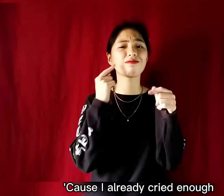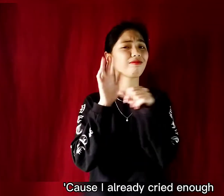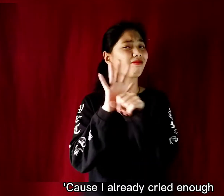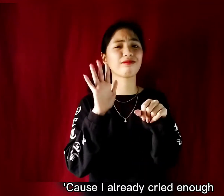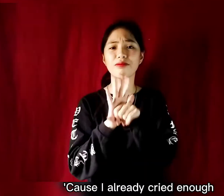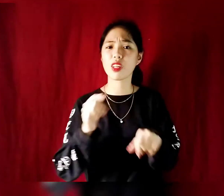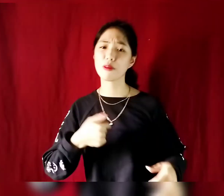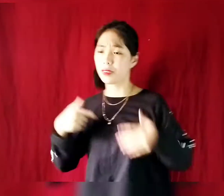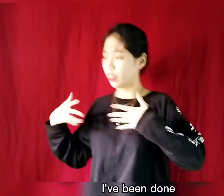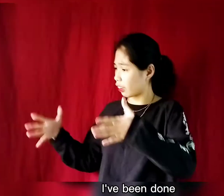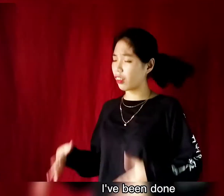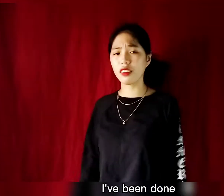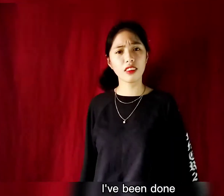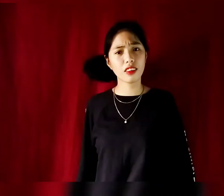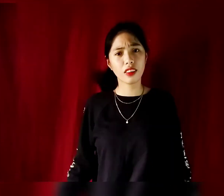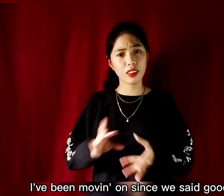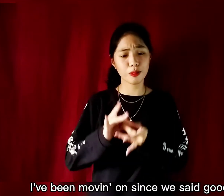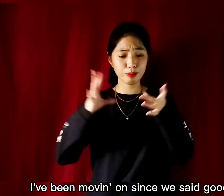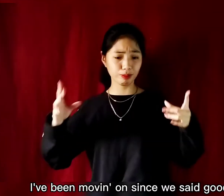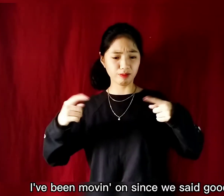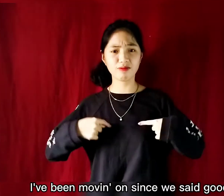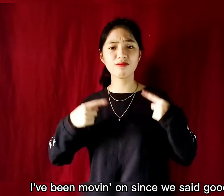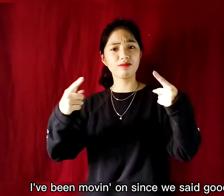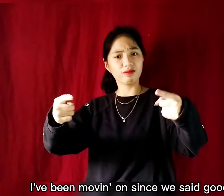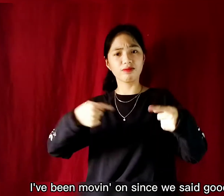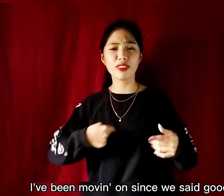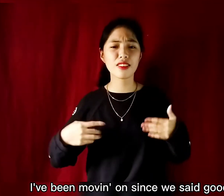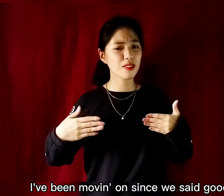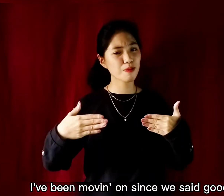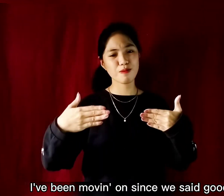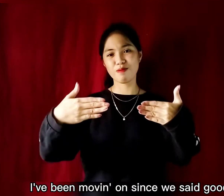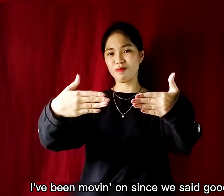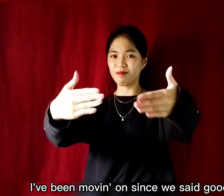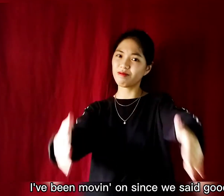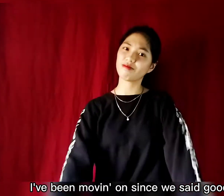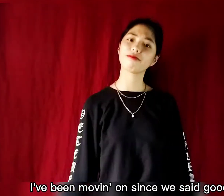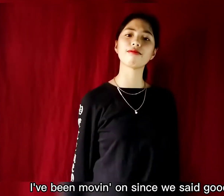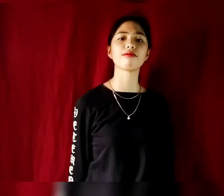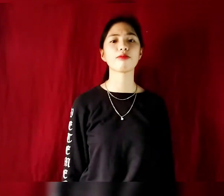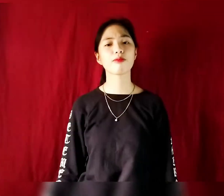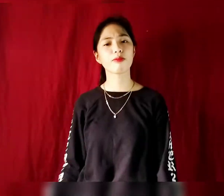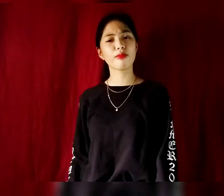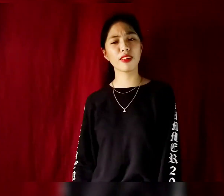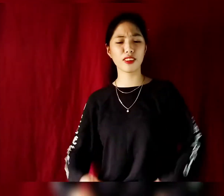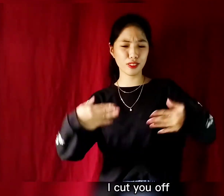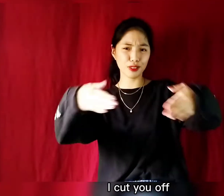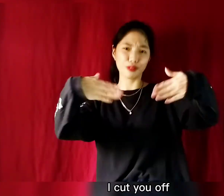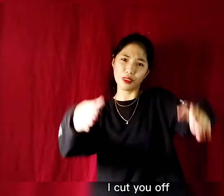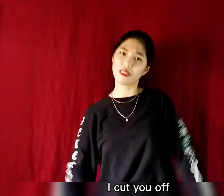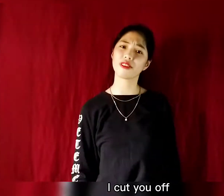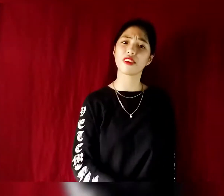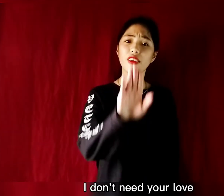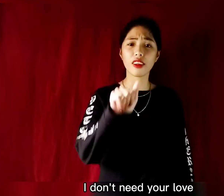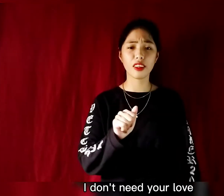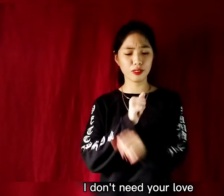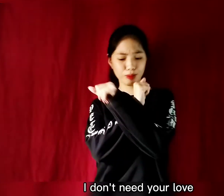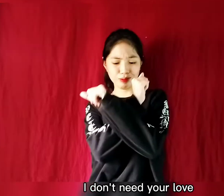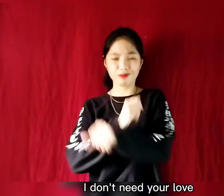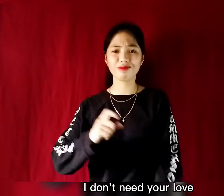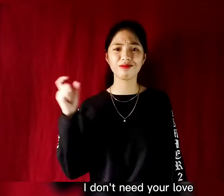cried enough I've been done, I've been moving on Since we said goodbye I'll cut you off, I don't need your